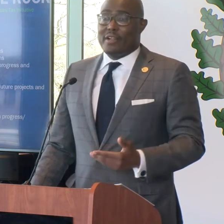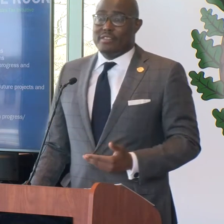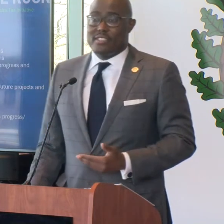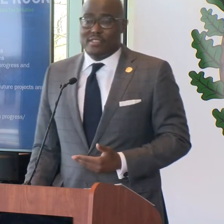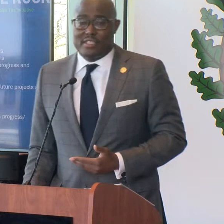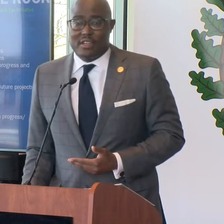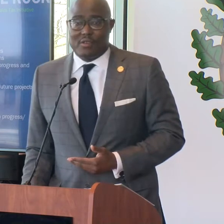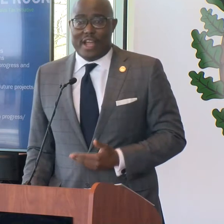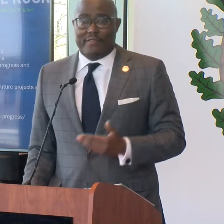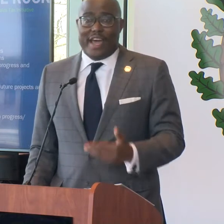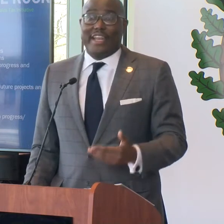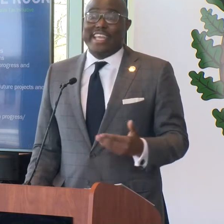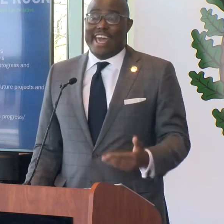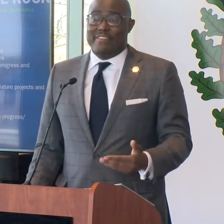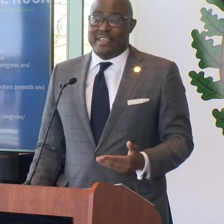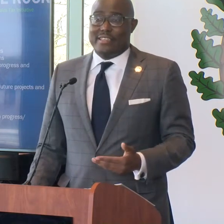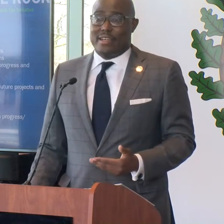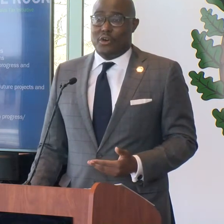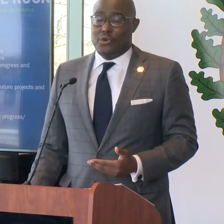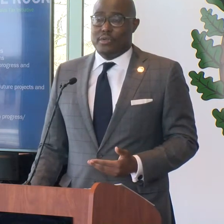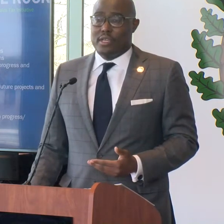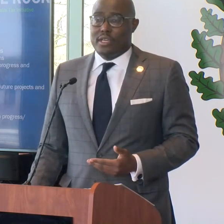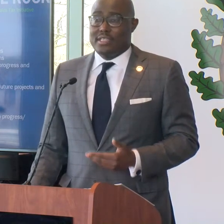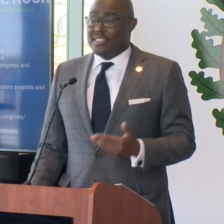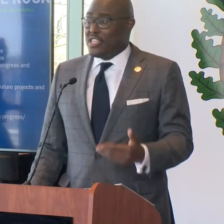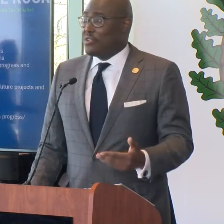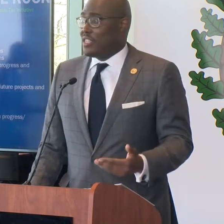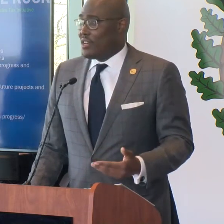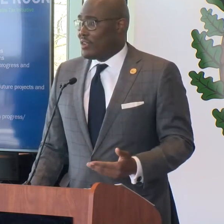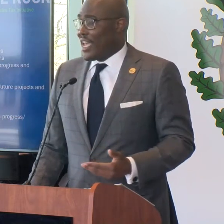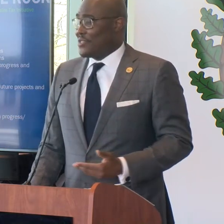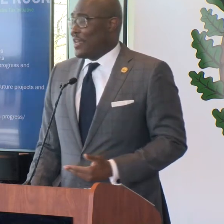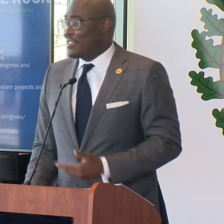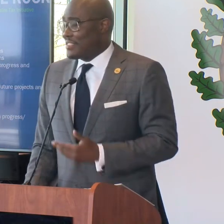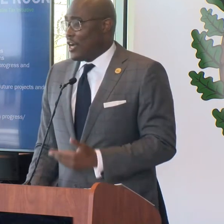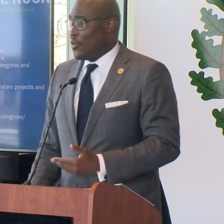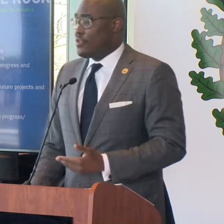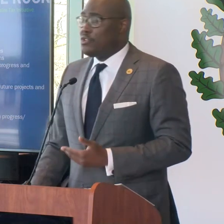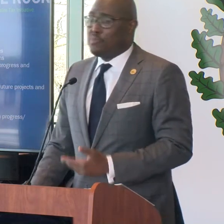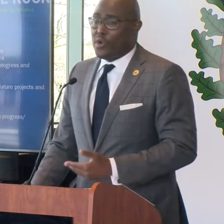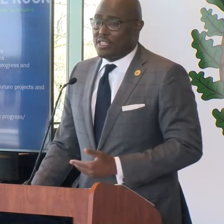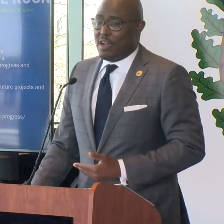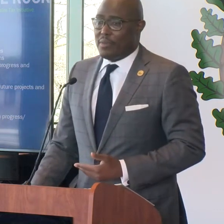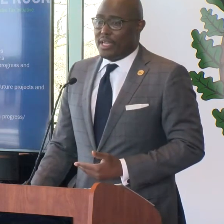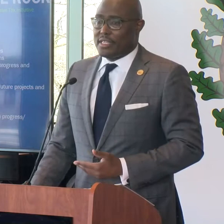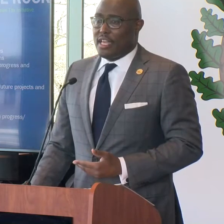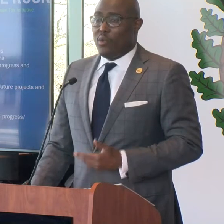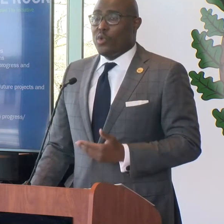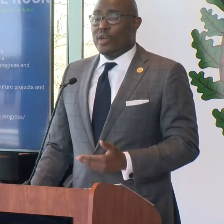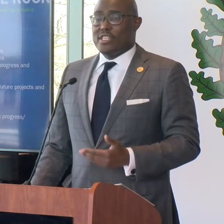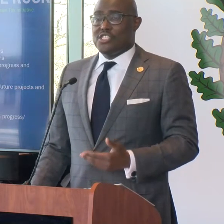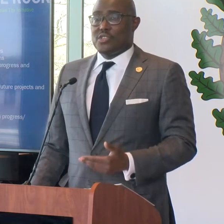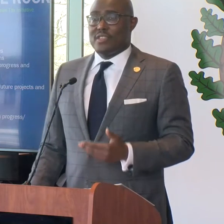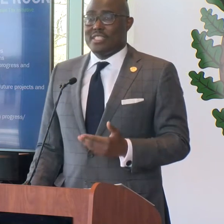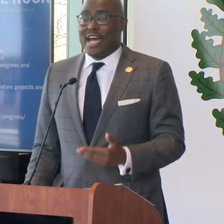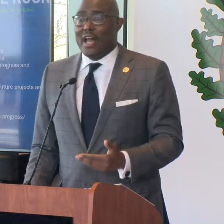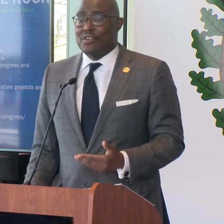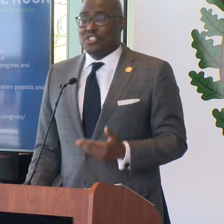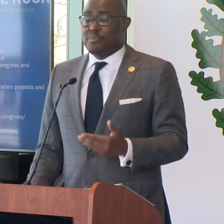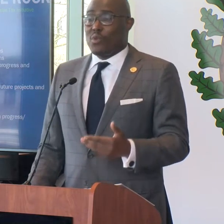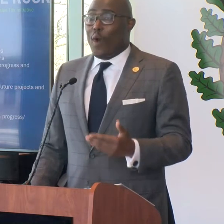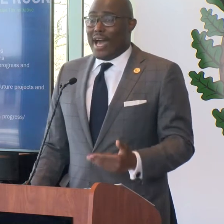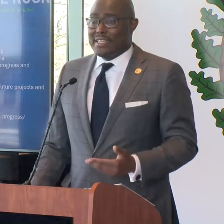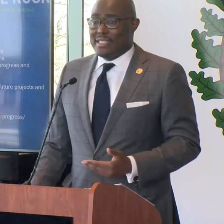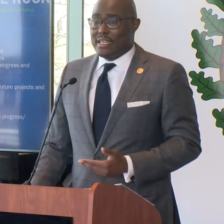you think about the city of Little Rock finally having its own senior center as well as its own youth sports complex. We want to ensure that the